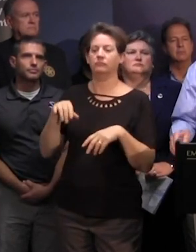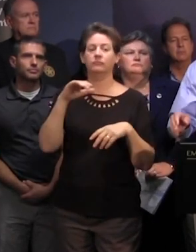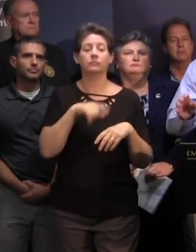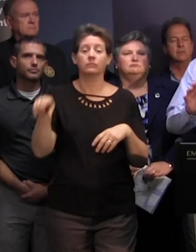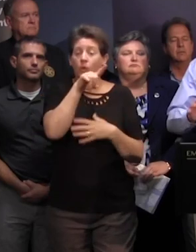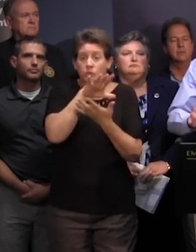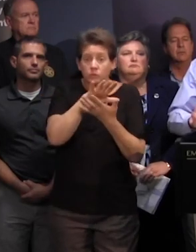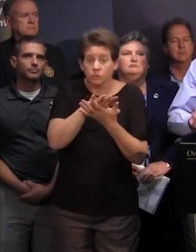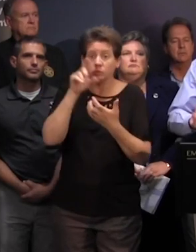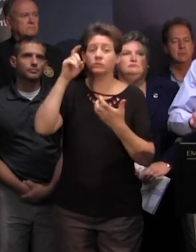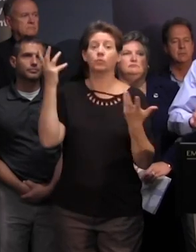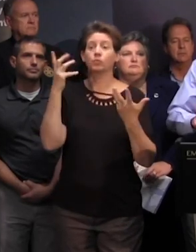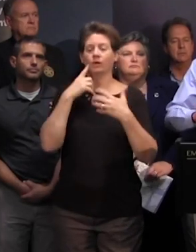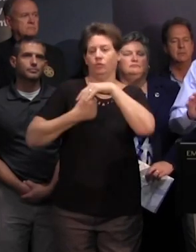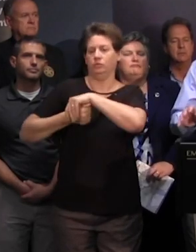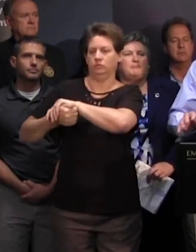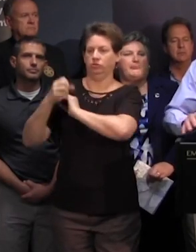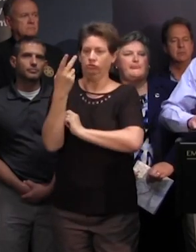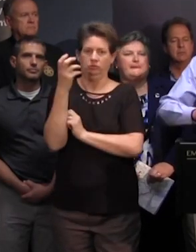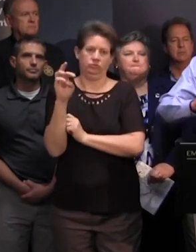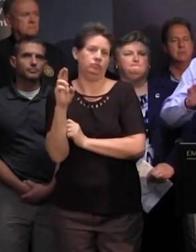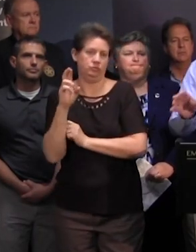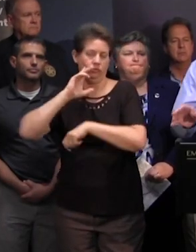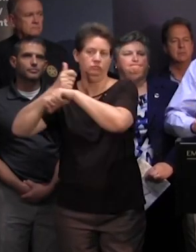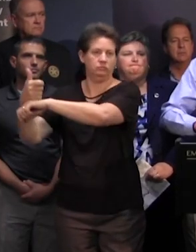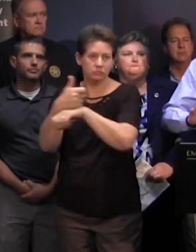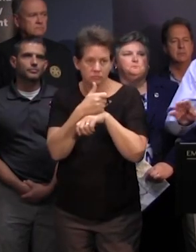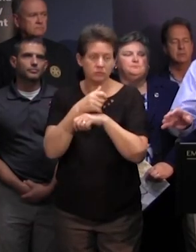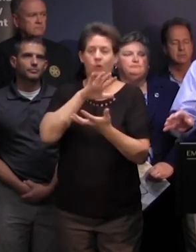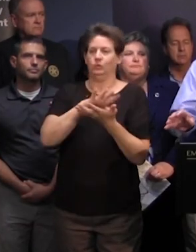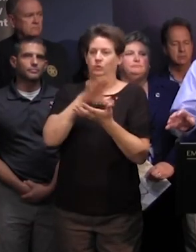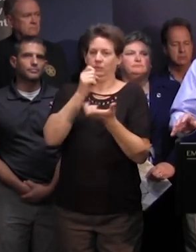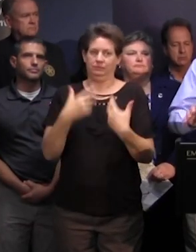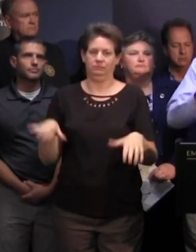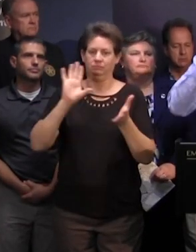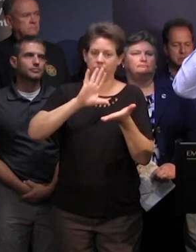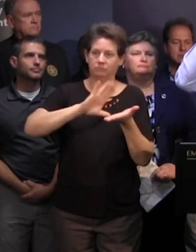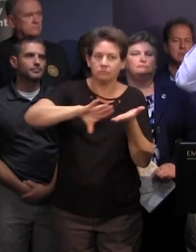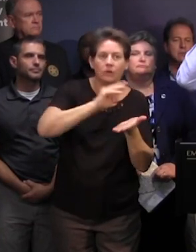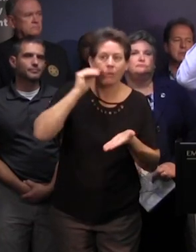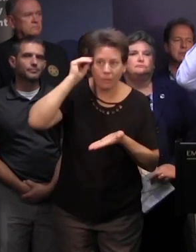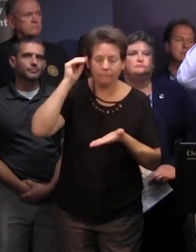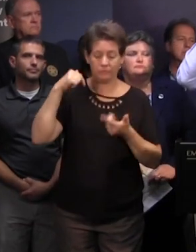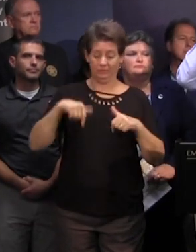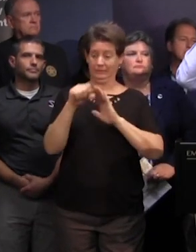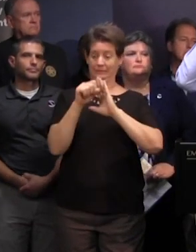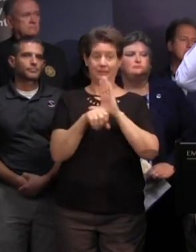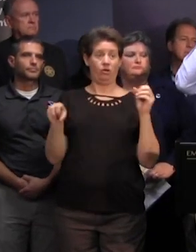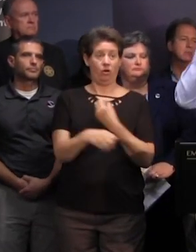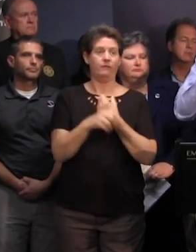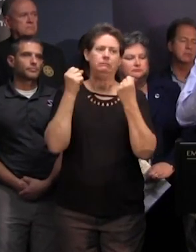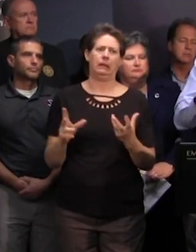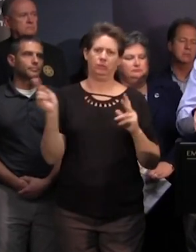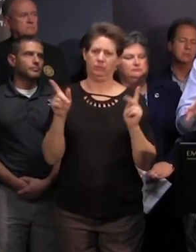of those schools for evacuation shelters it'll be set up so we have to school has to be out and as i say in the state offices there are a lot